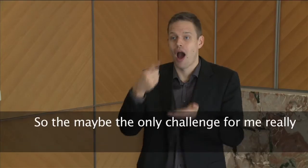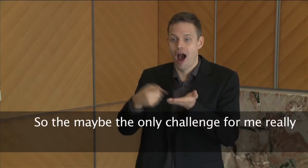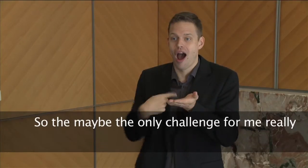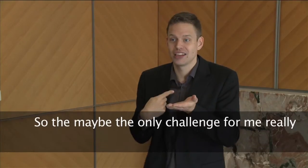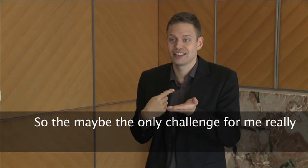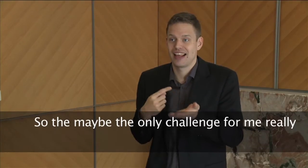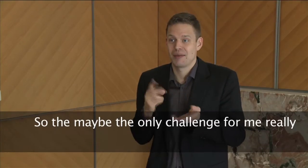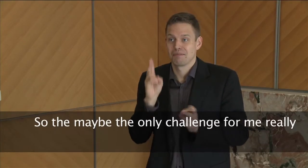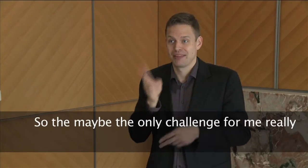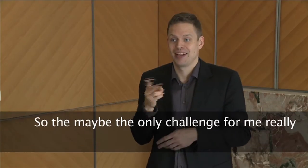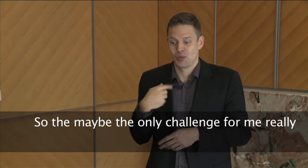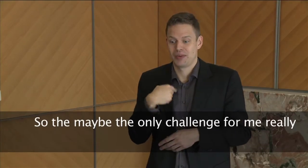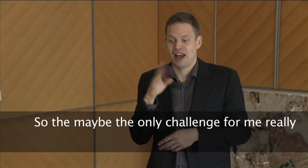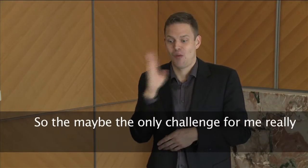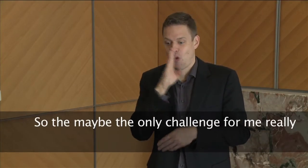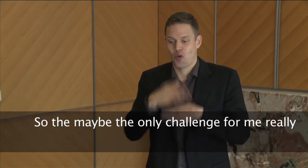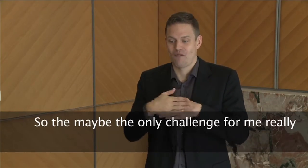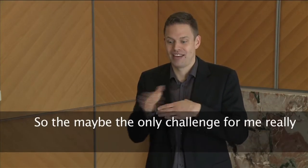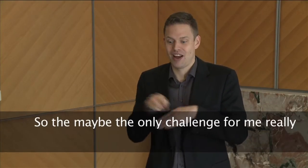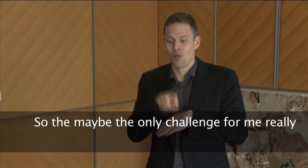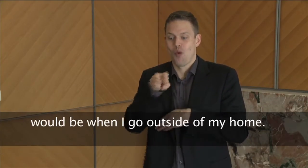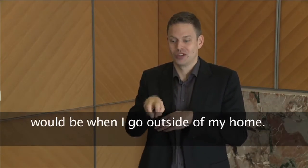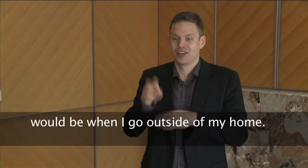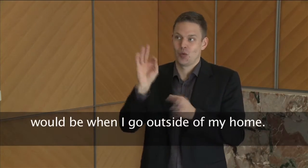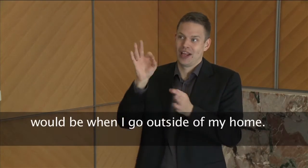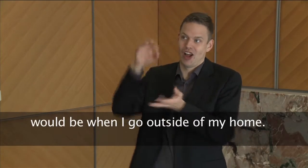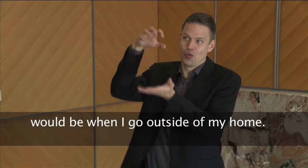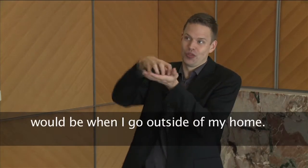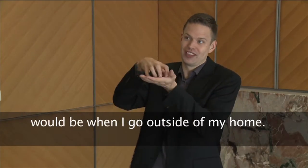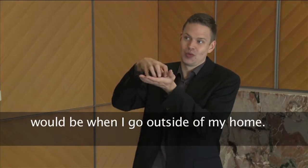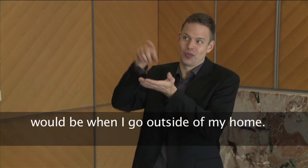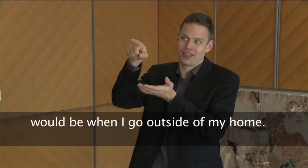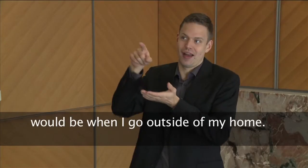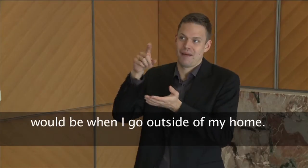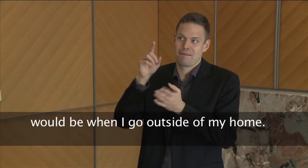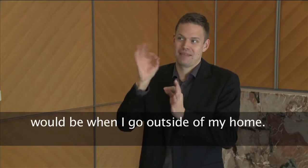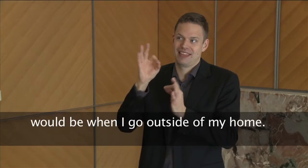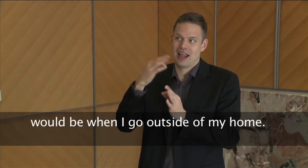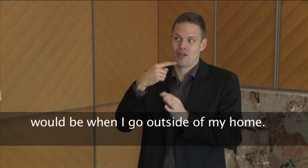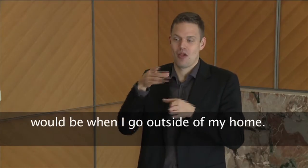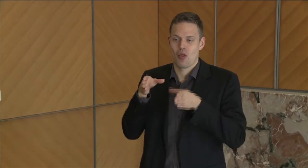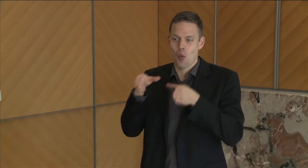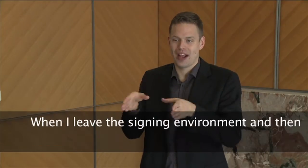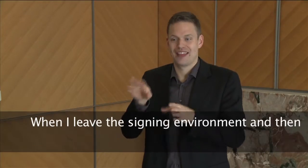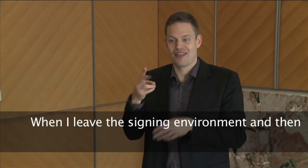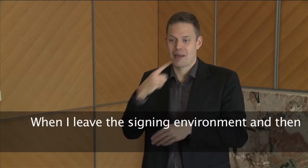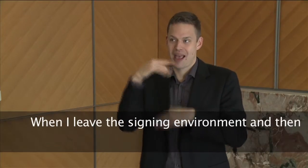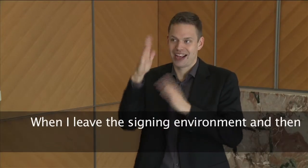maybe the only challenge for me really would be when I go outside my home, because that's when I leave the